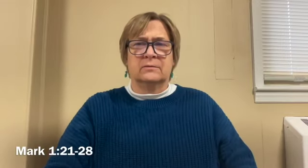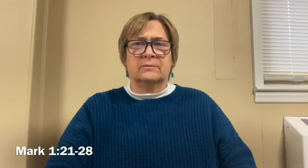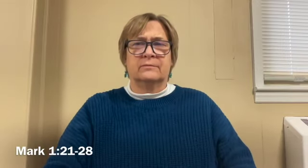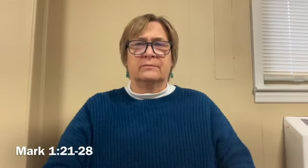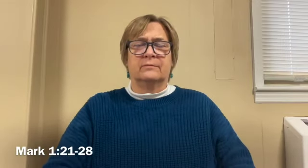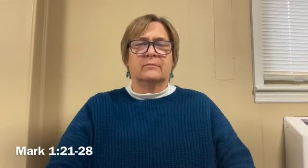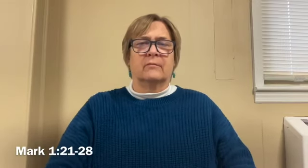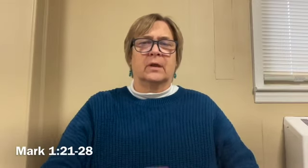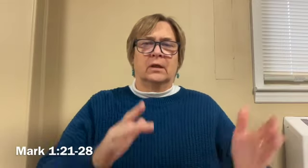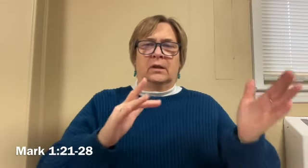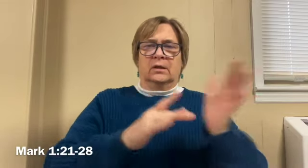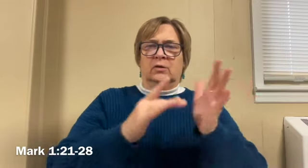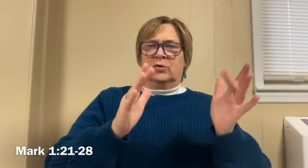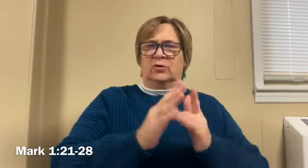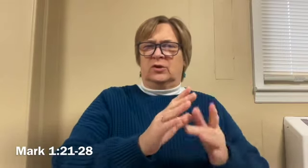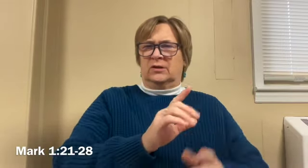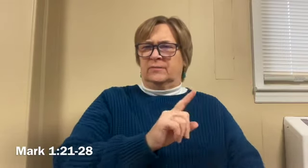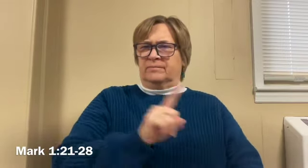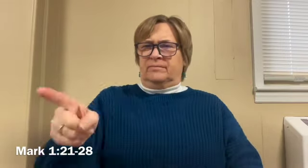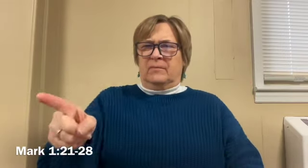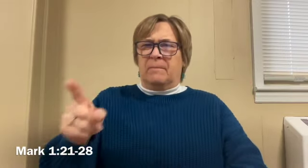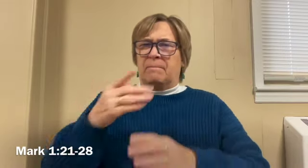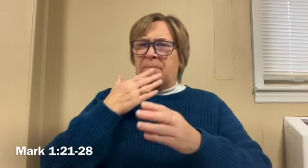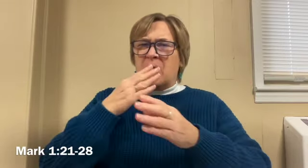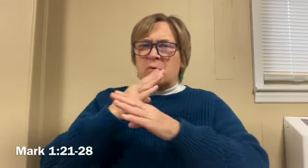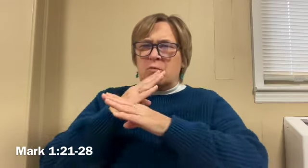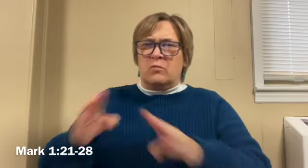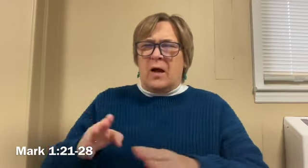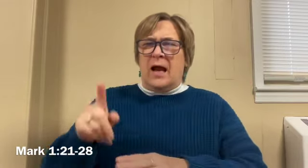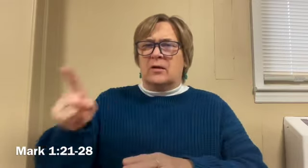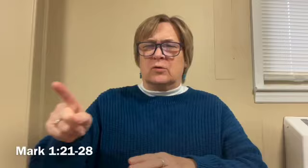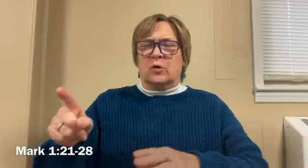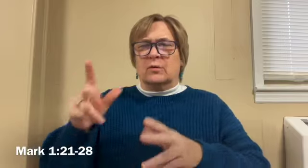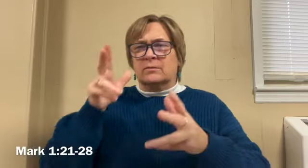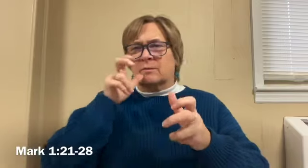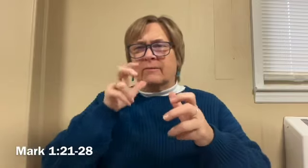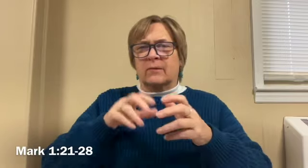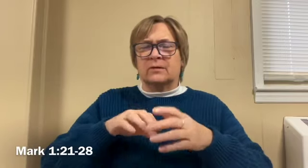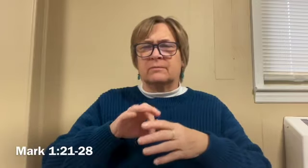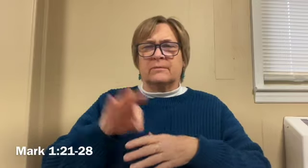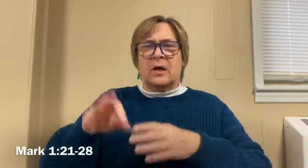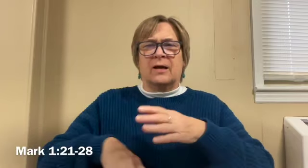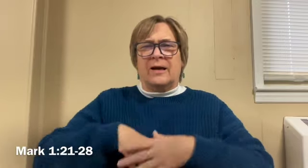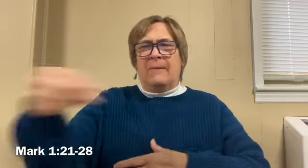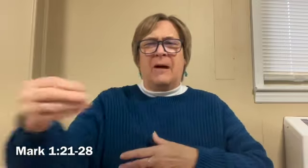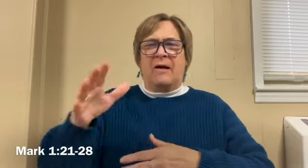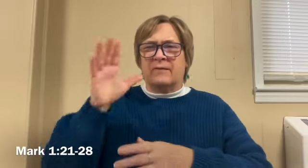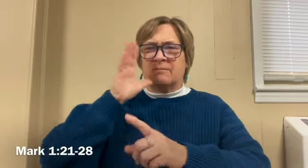rebuked him and said quiet come out of him